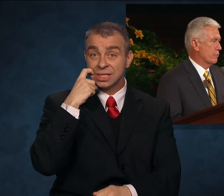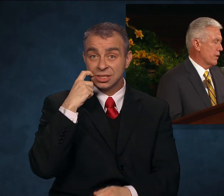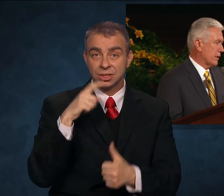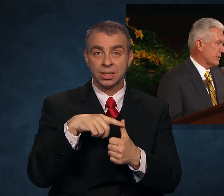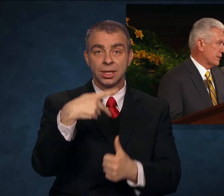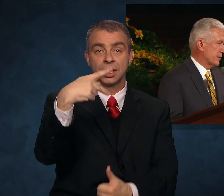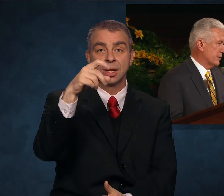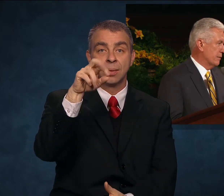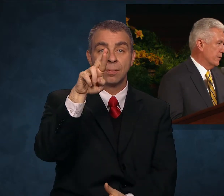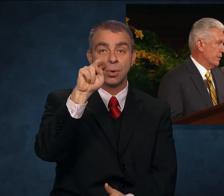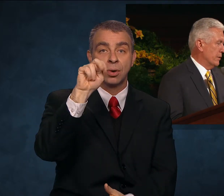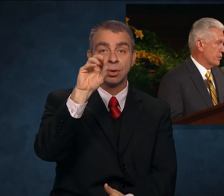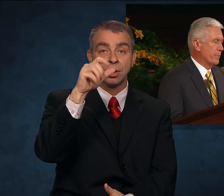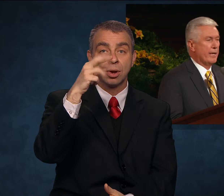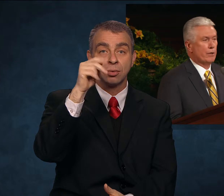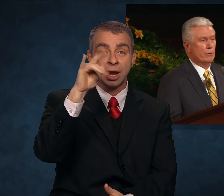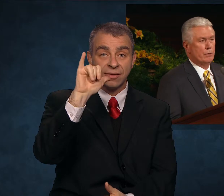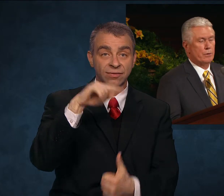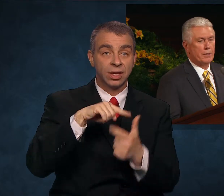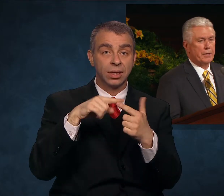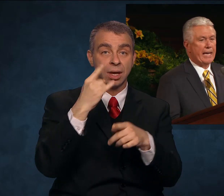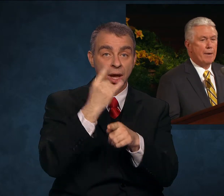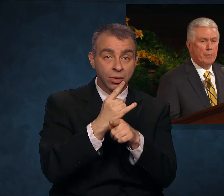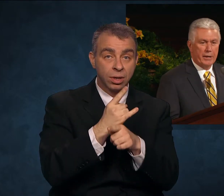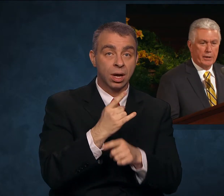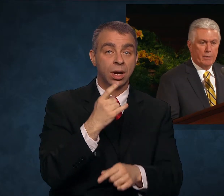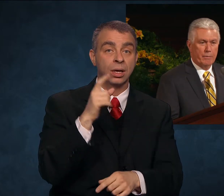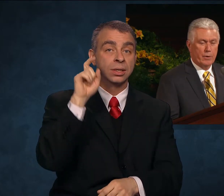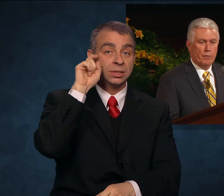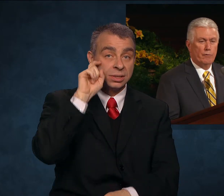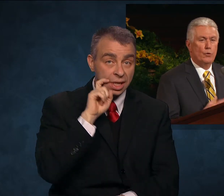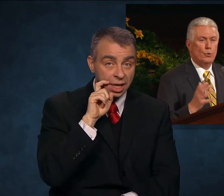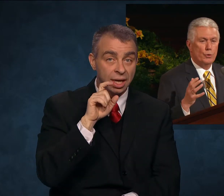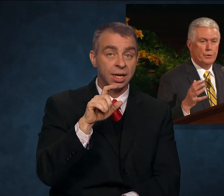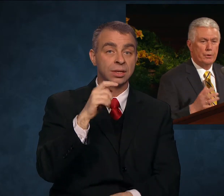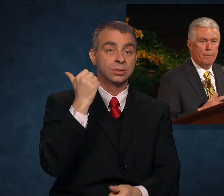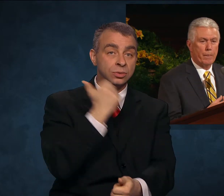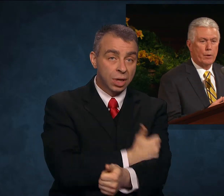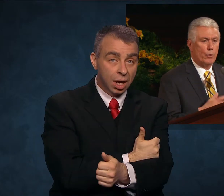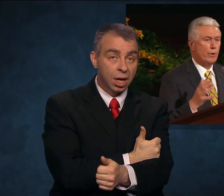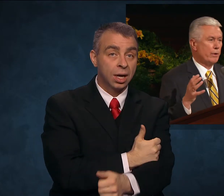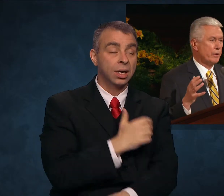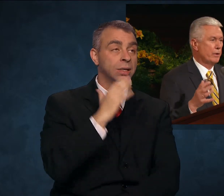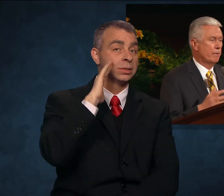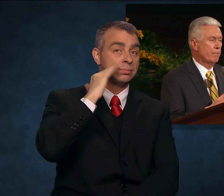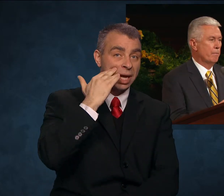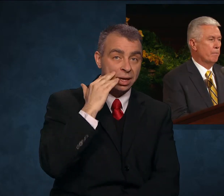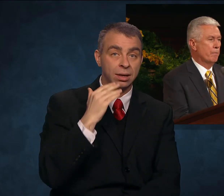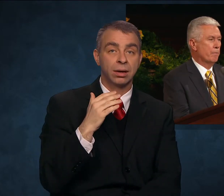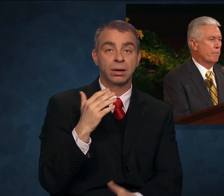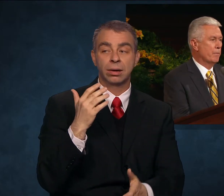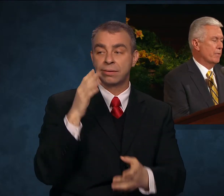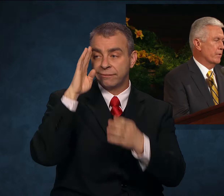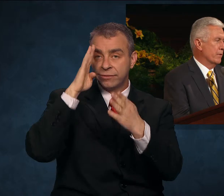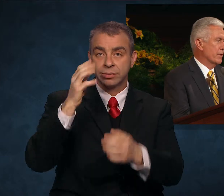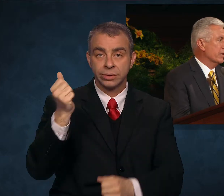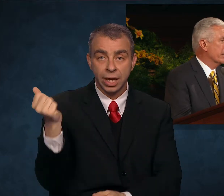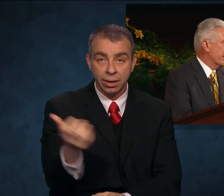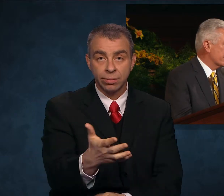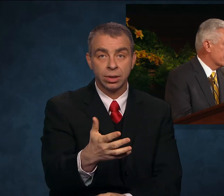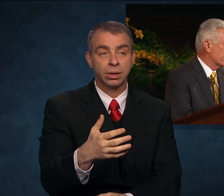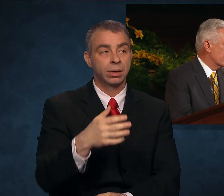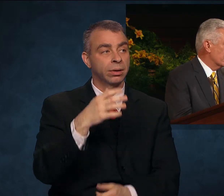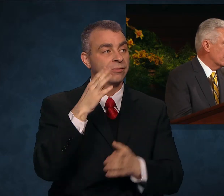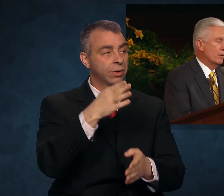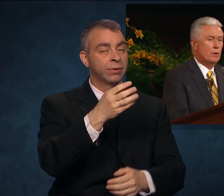drugs, tobacco, gambling, food, work, the